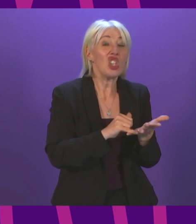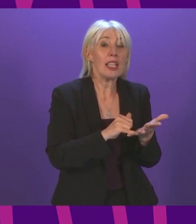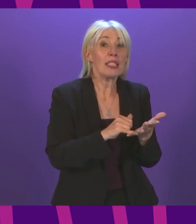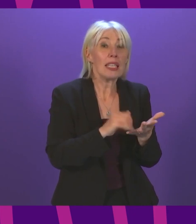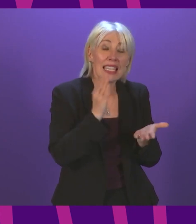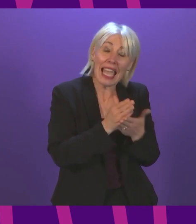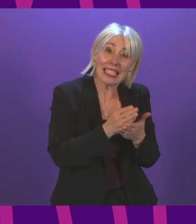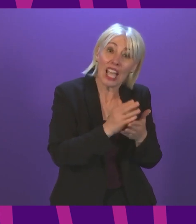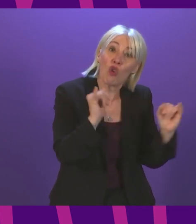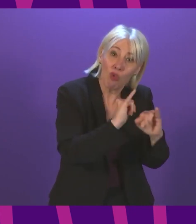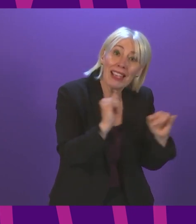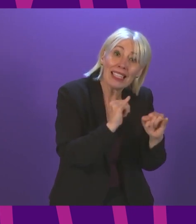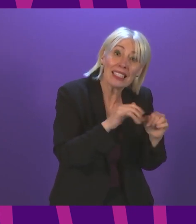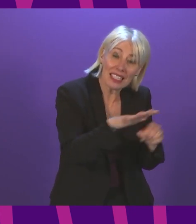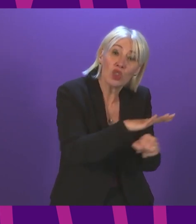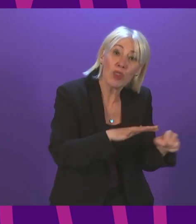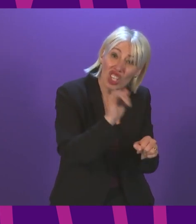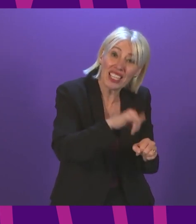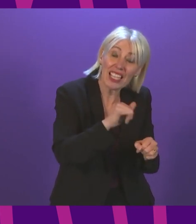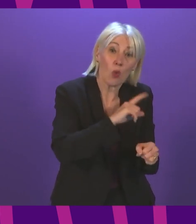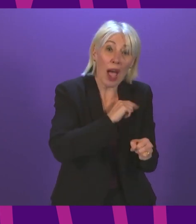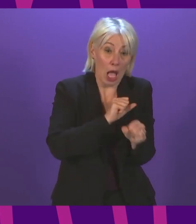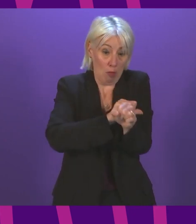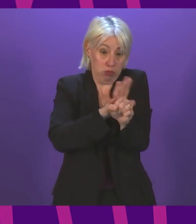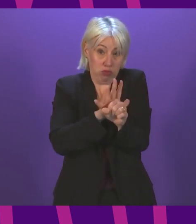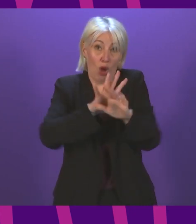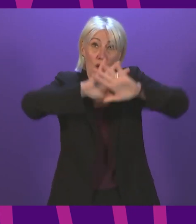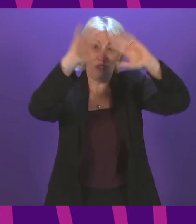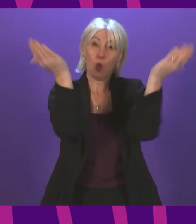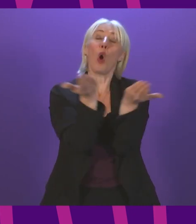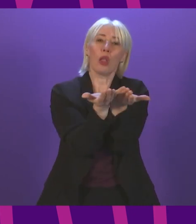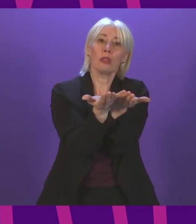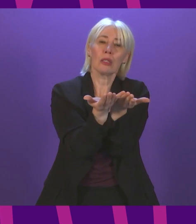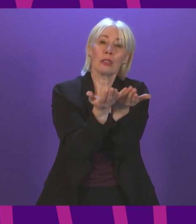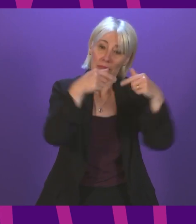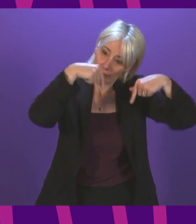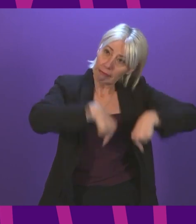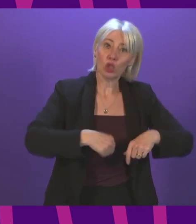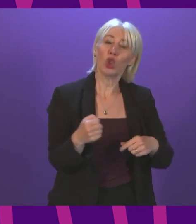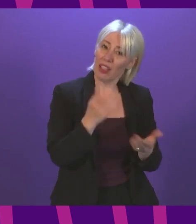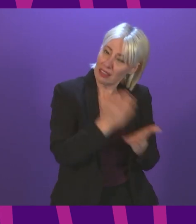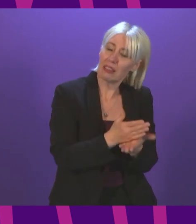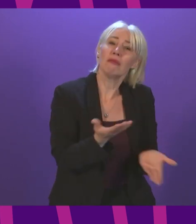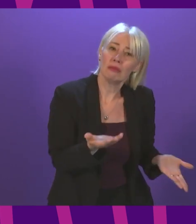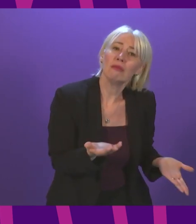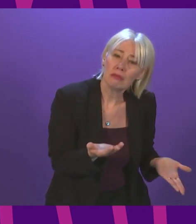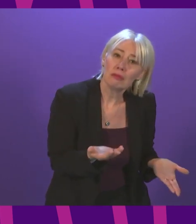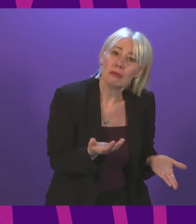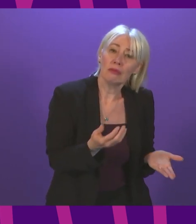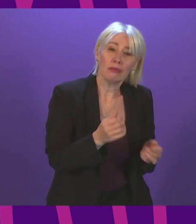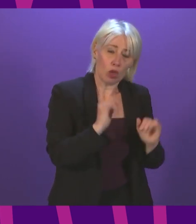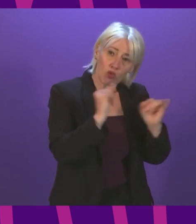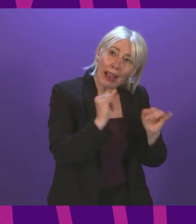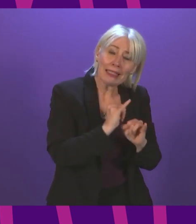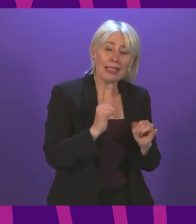crisis conditions as a result of a global pandemic. It is facing crisis conditions here in Scotland and it is facing